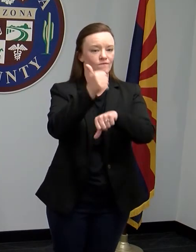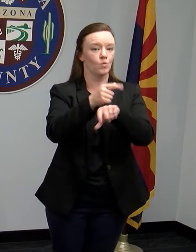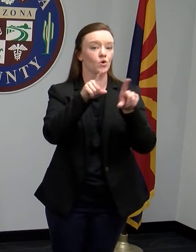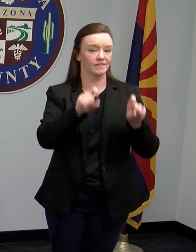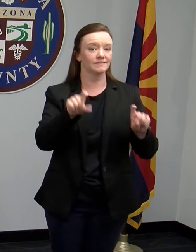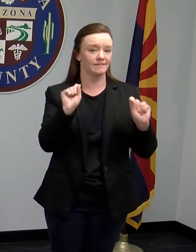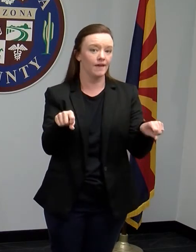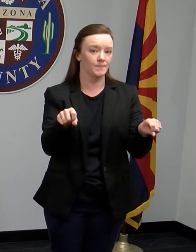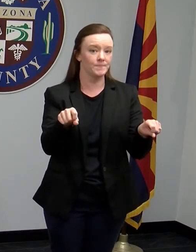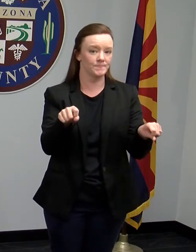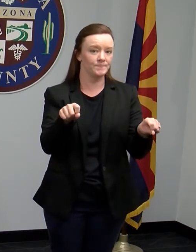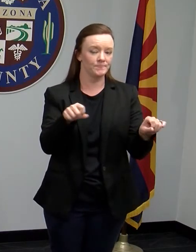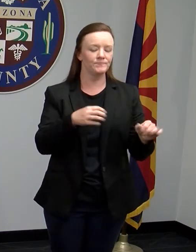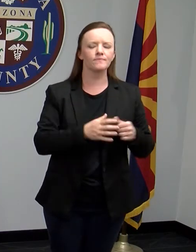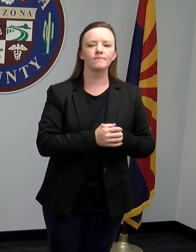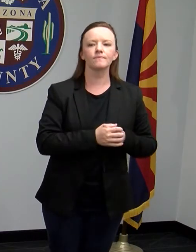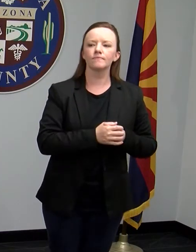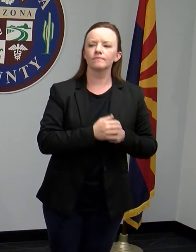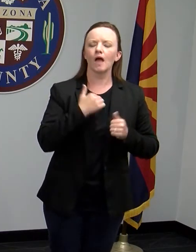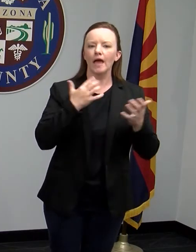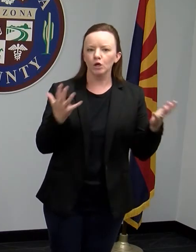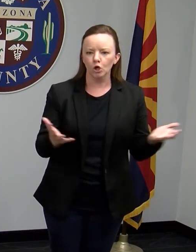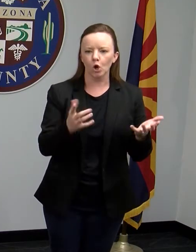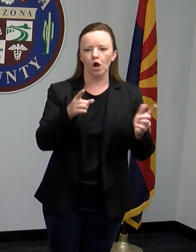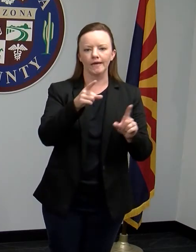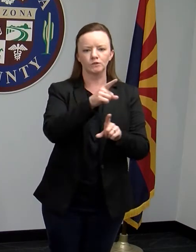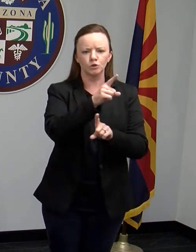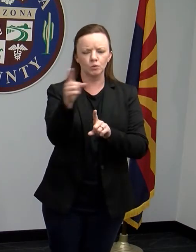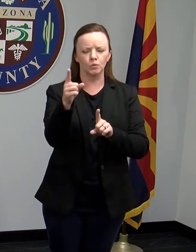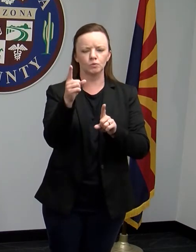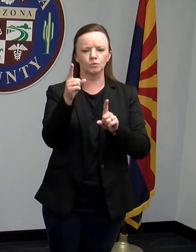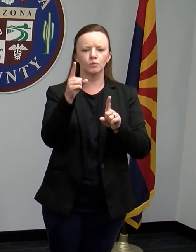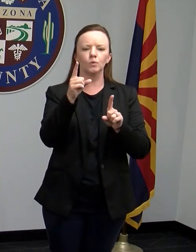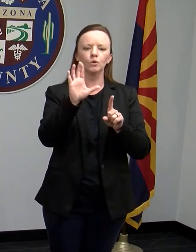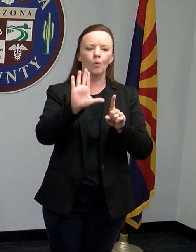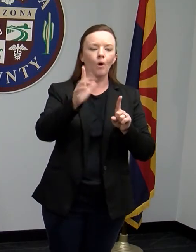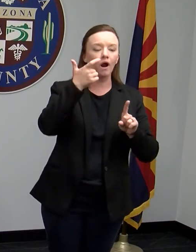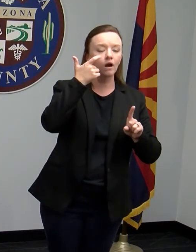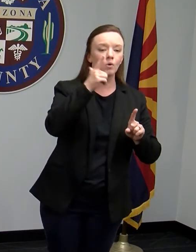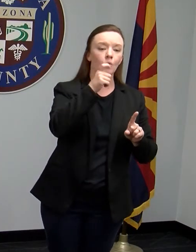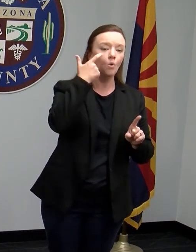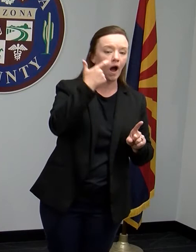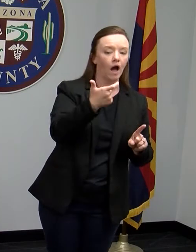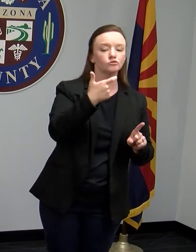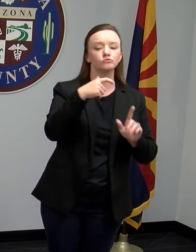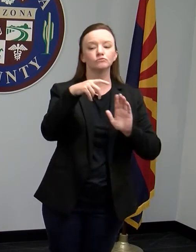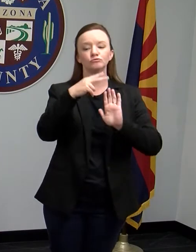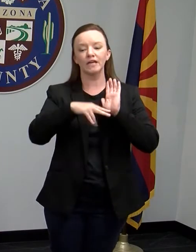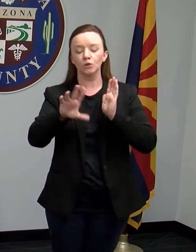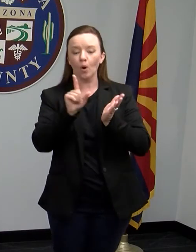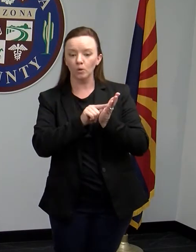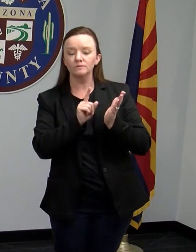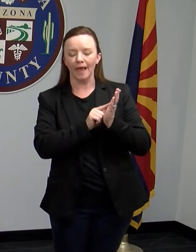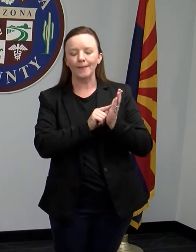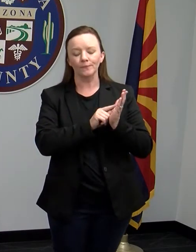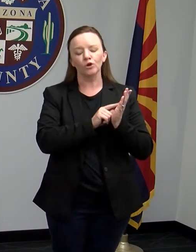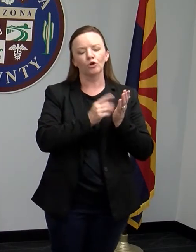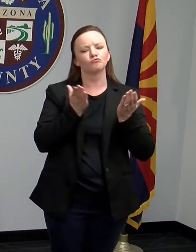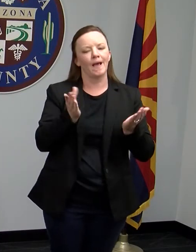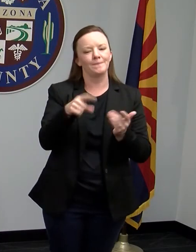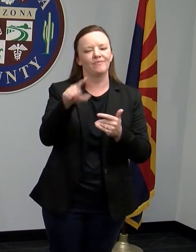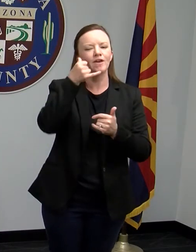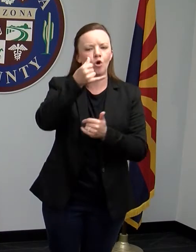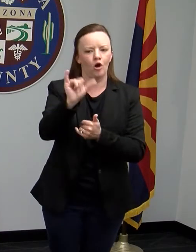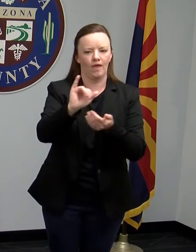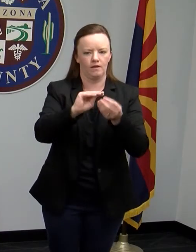is the phone number. And I would encourage you to direct your viewers or your listeners there or your readers and call that number